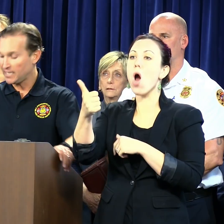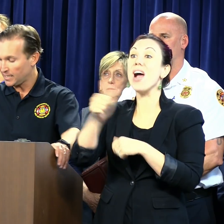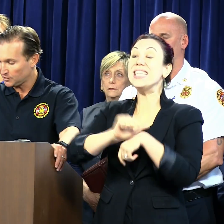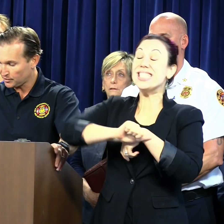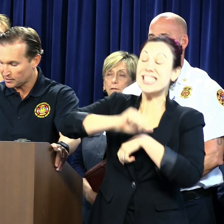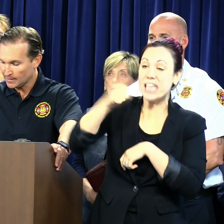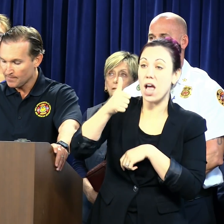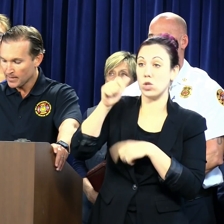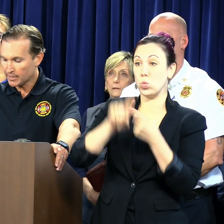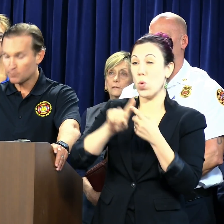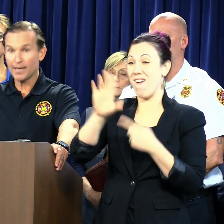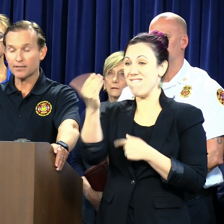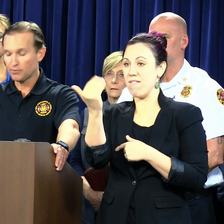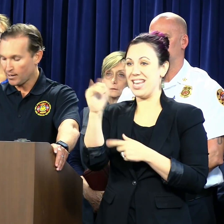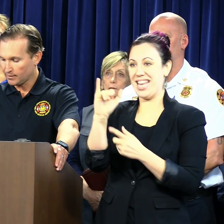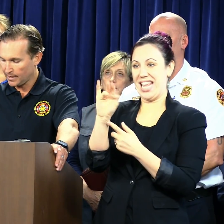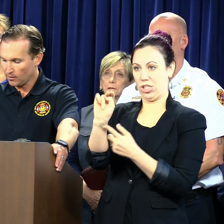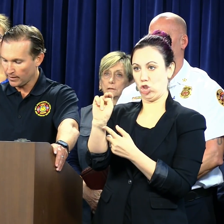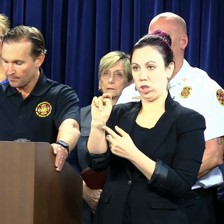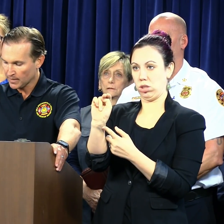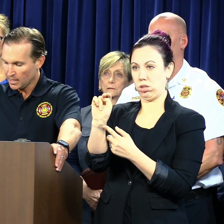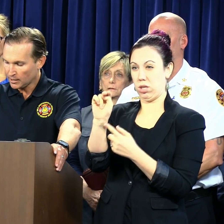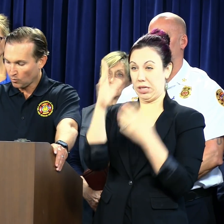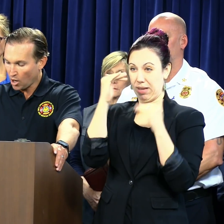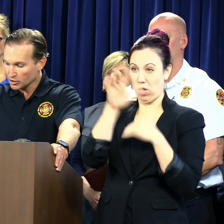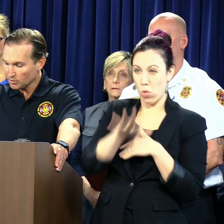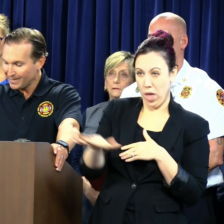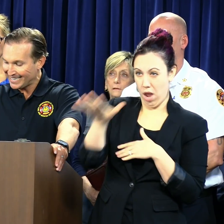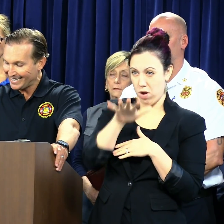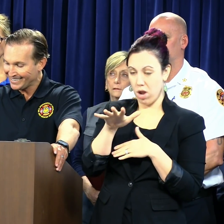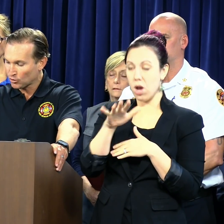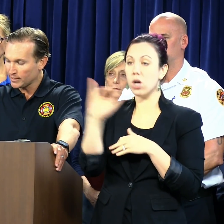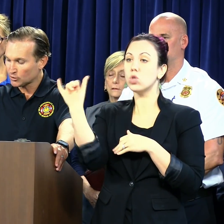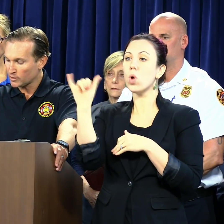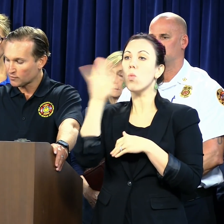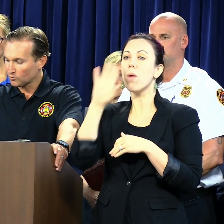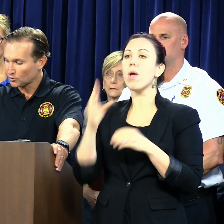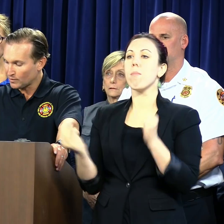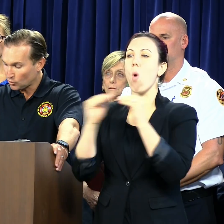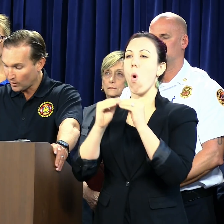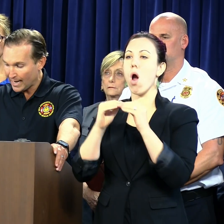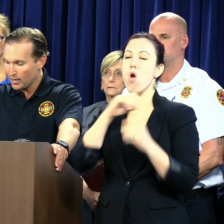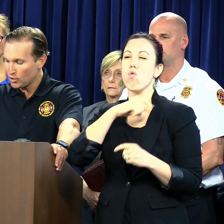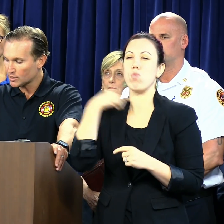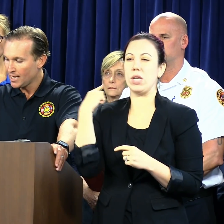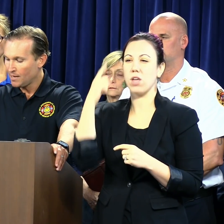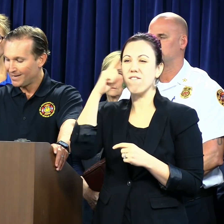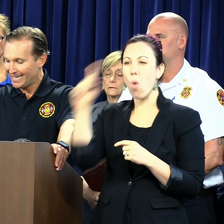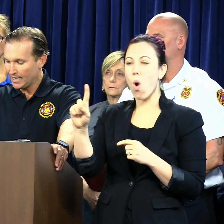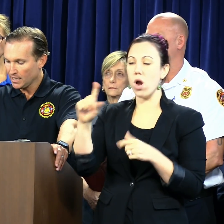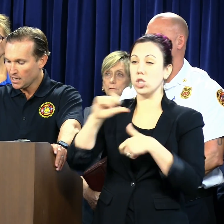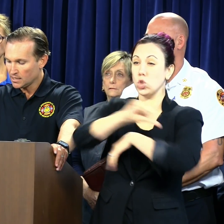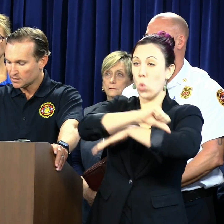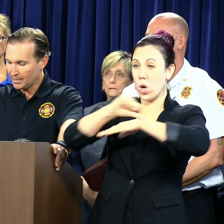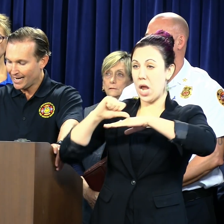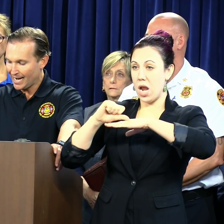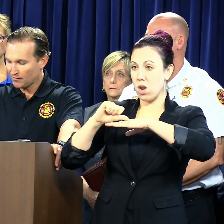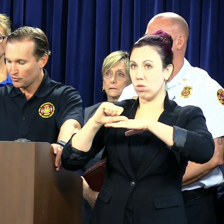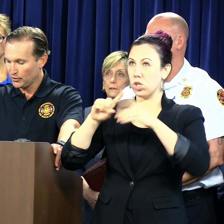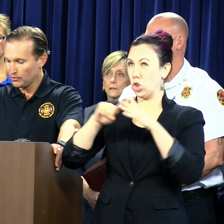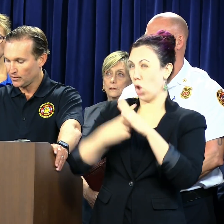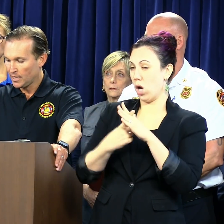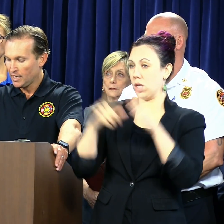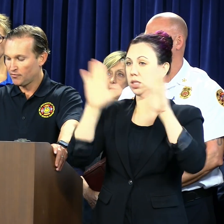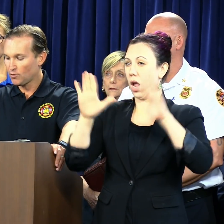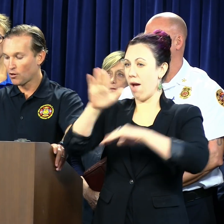to 15 inches expected throughout the area. There will also be an increased risk for tornadoes beginning Sunday